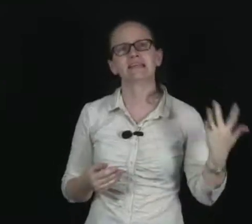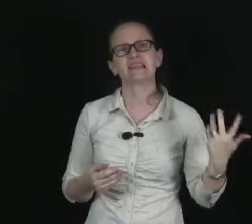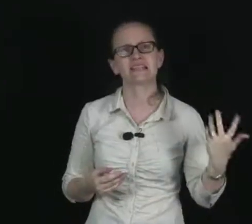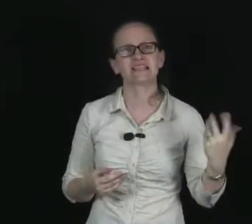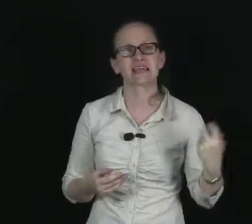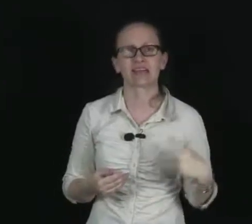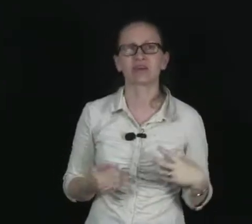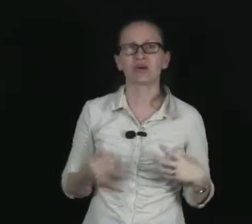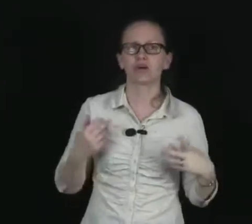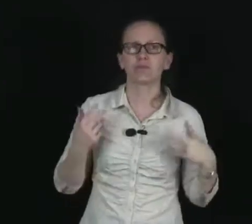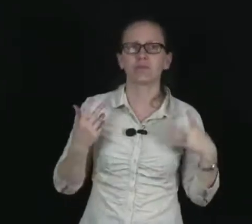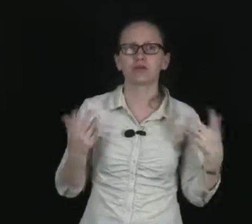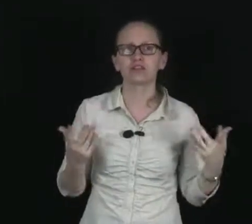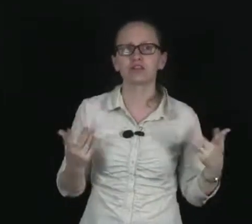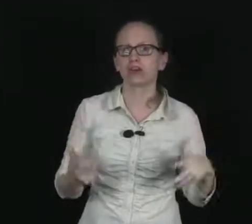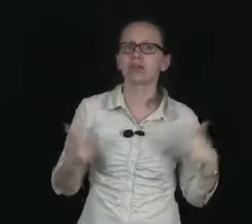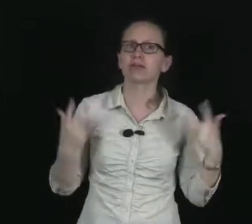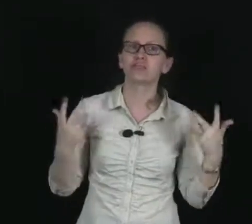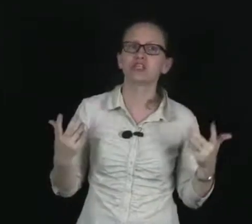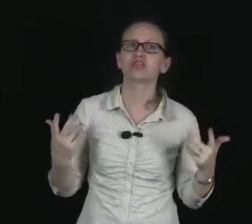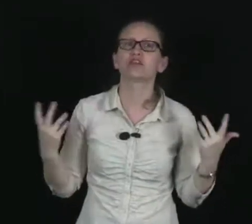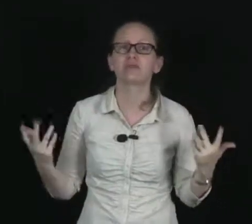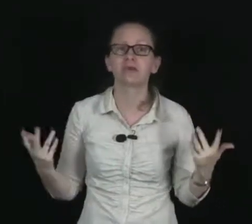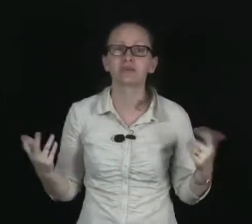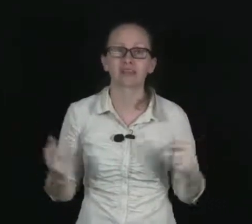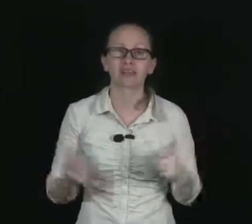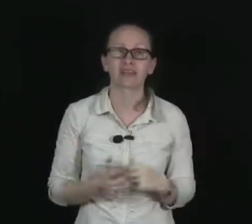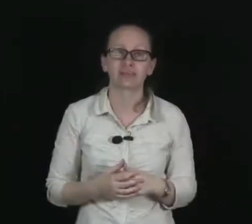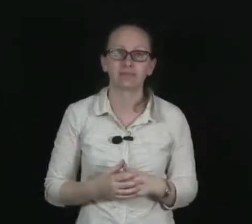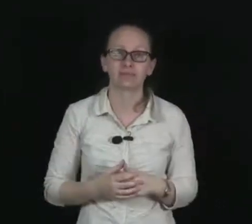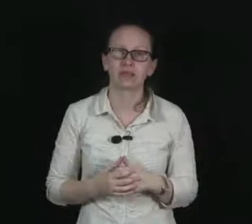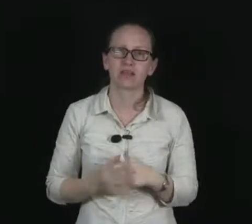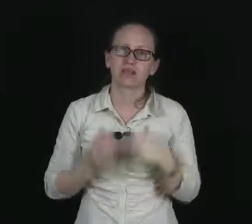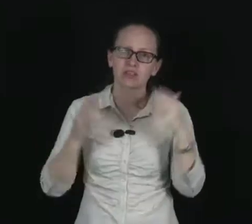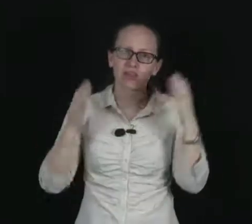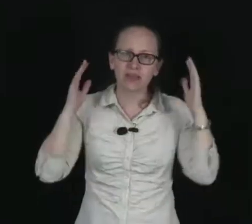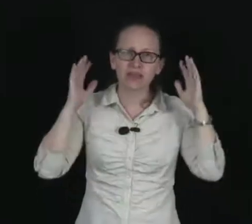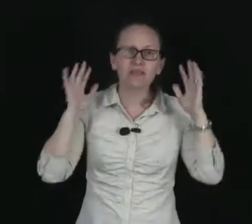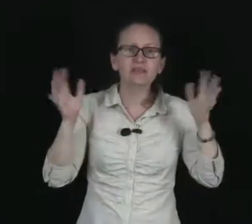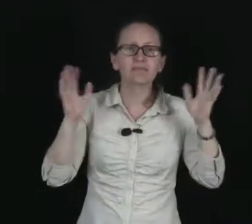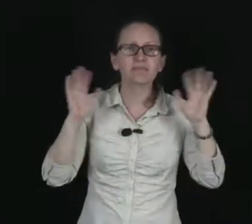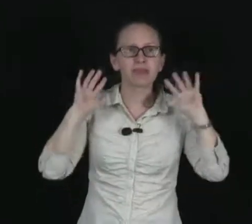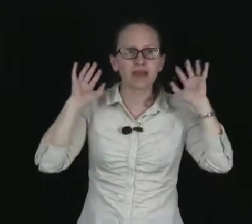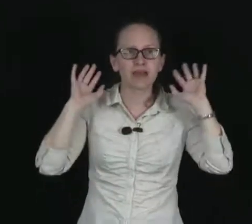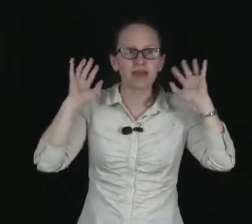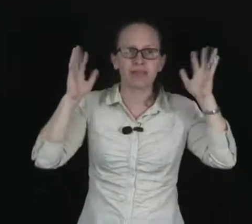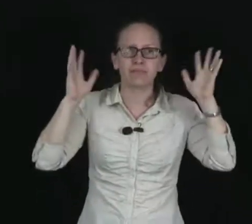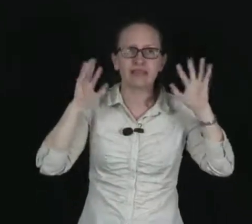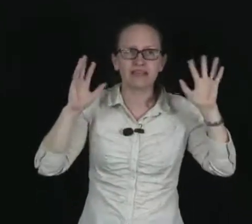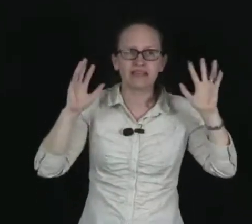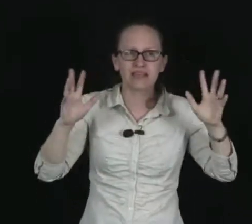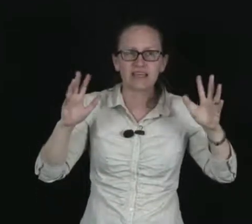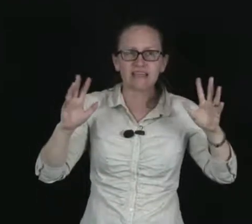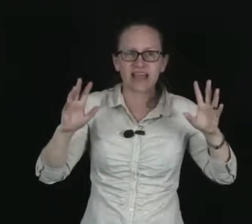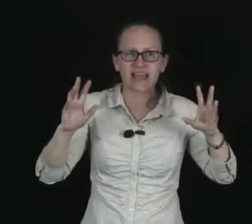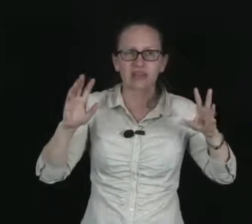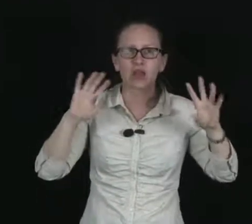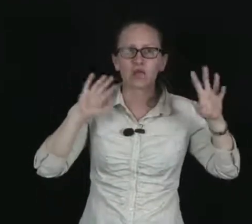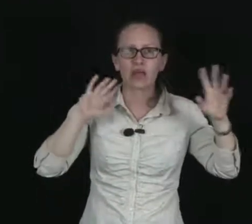scan or positron emission tomography scan. So in a PET scan, we're